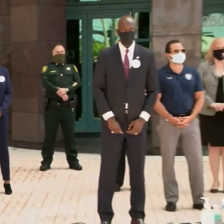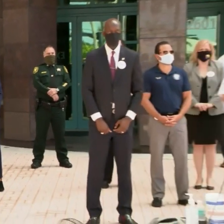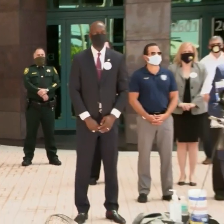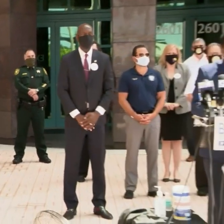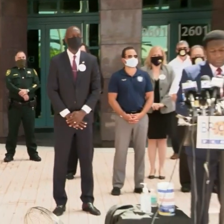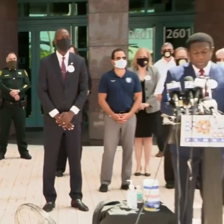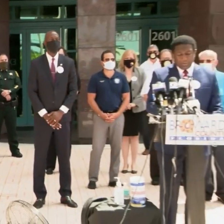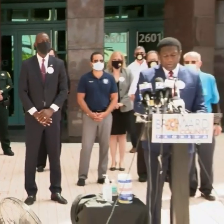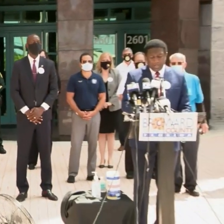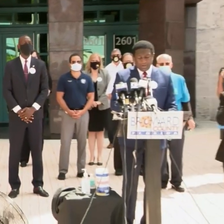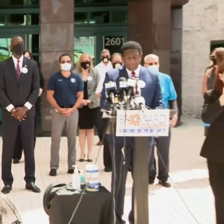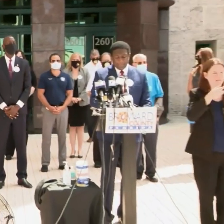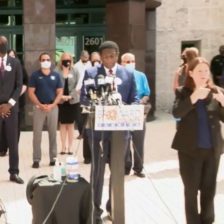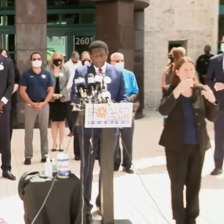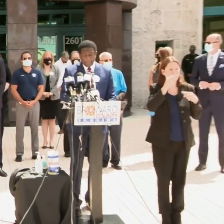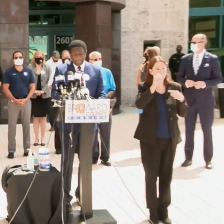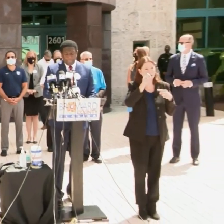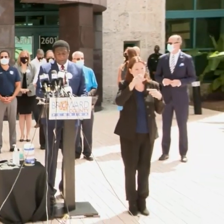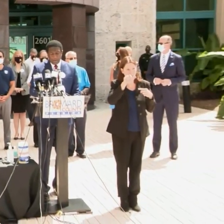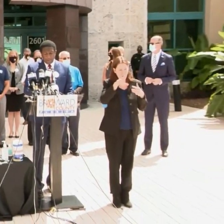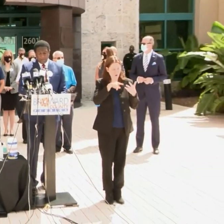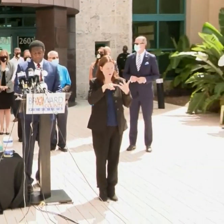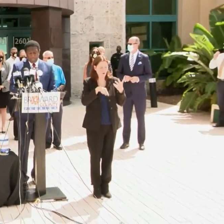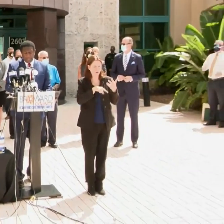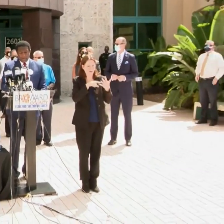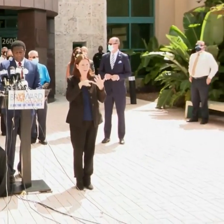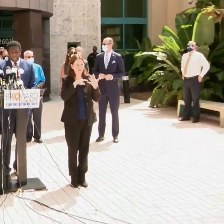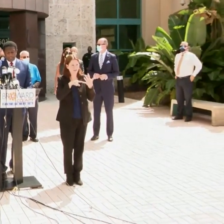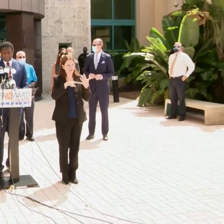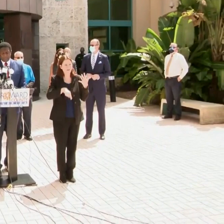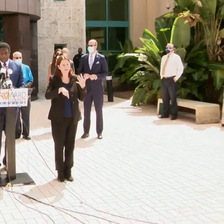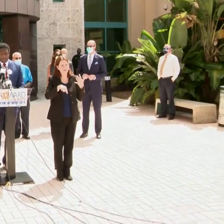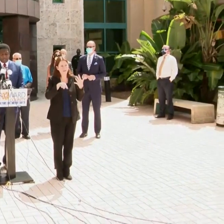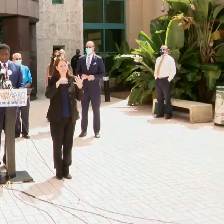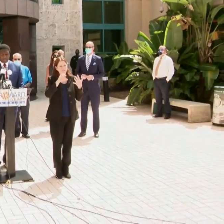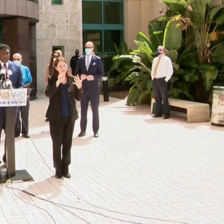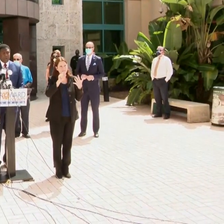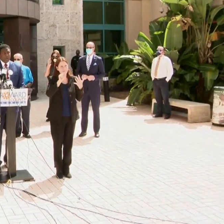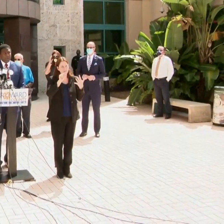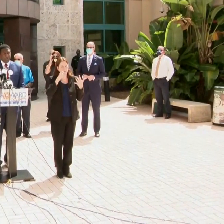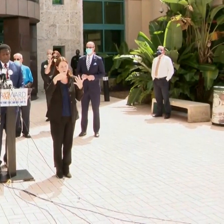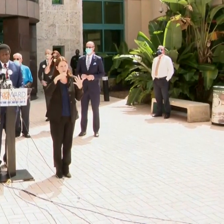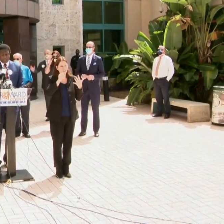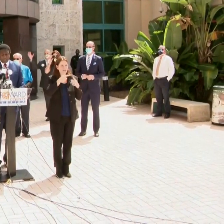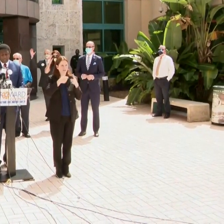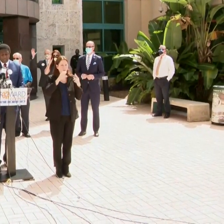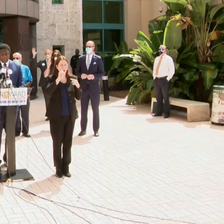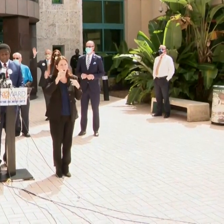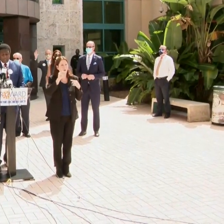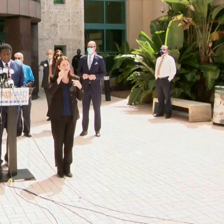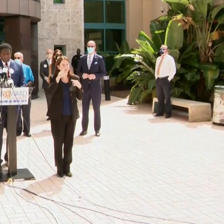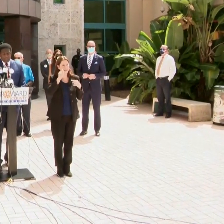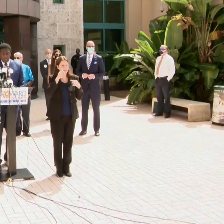Messam from Miramar, Mayor Matthew Sparks from Oakland Park,